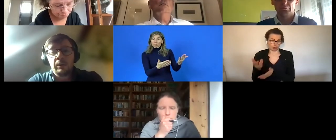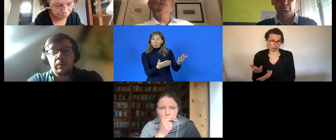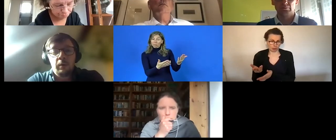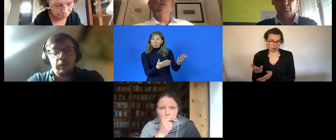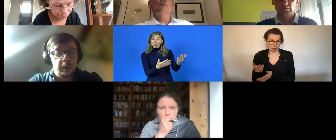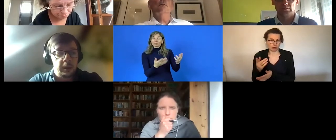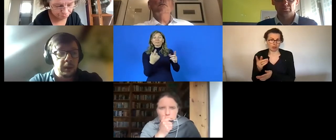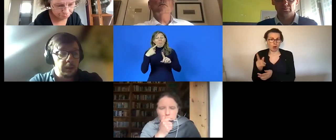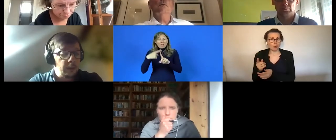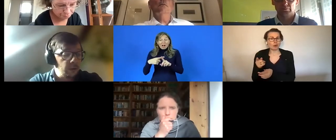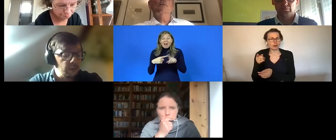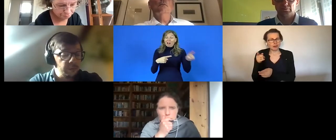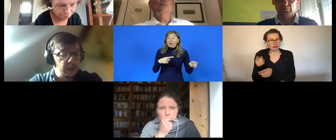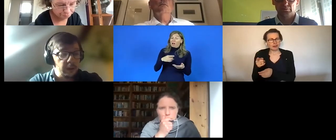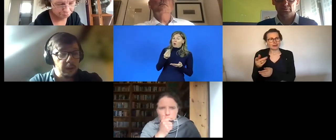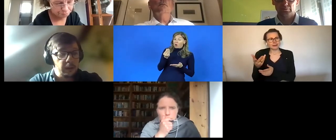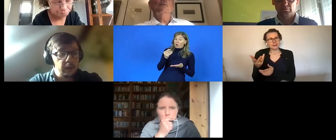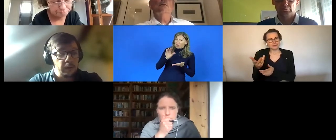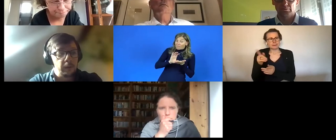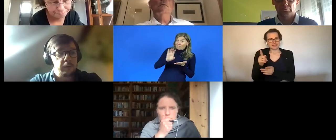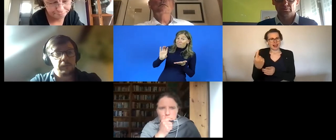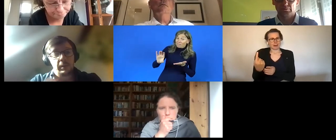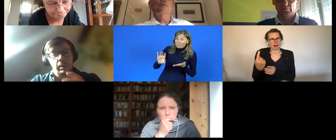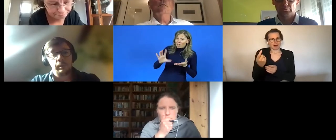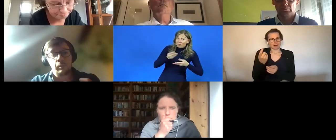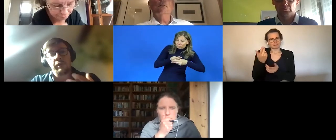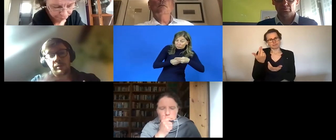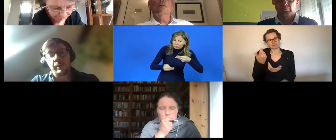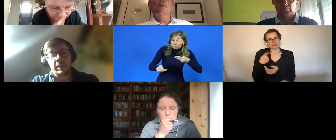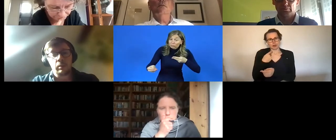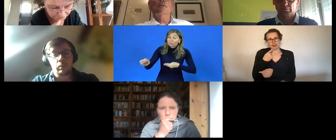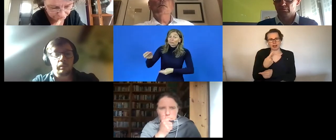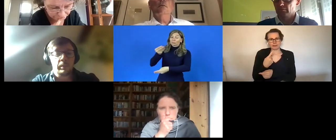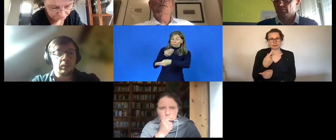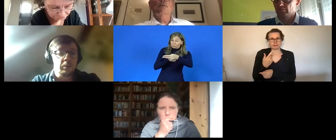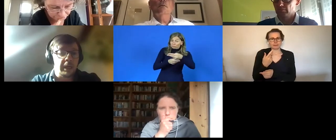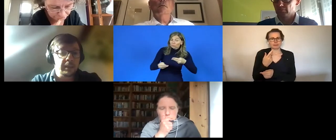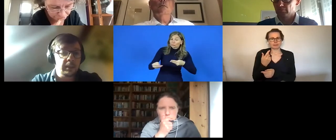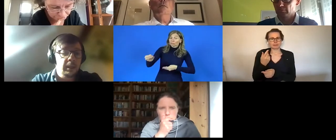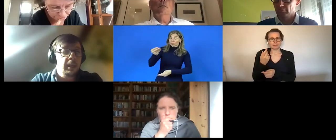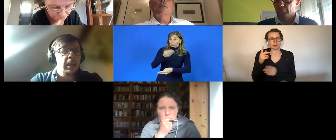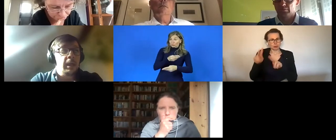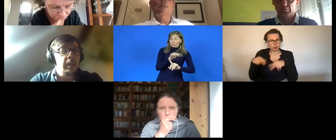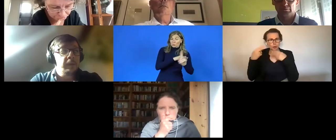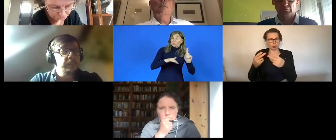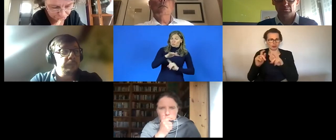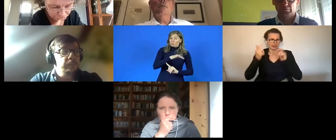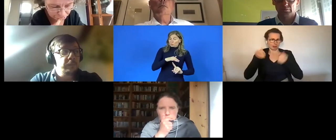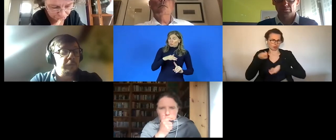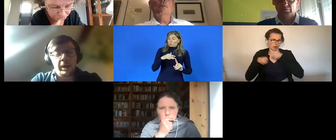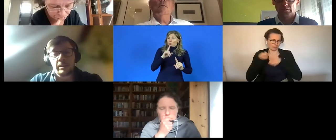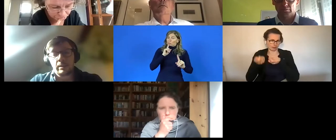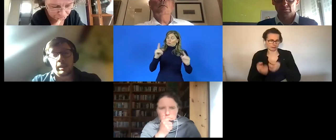investment of uh of uh of uh better investment back into into society um